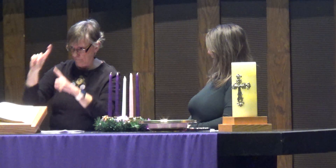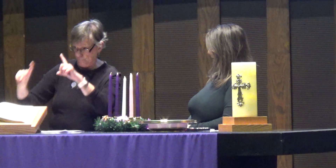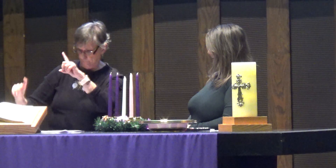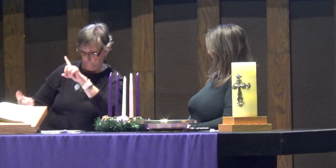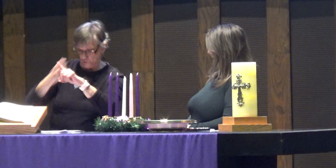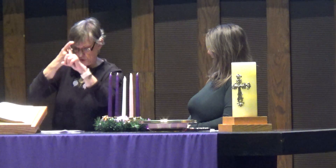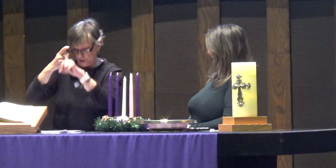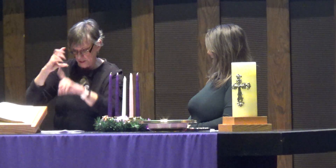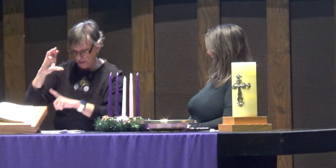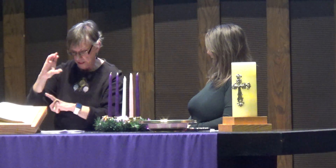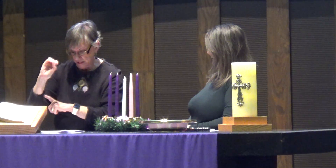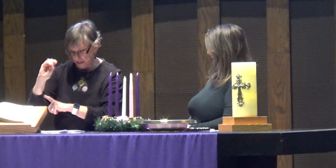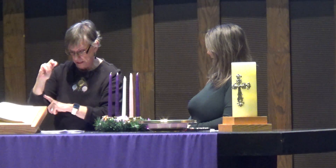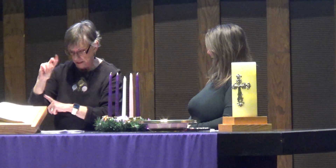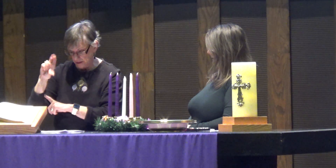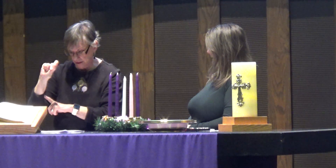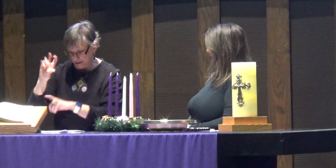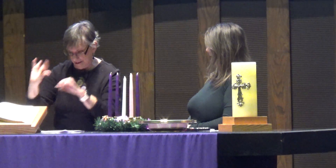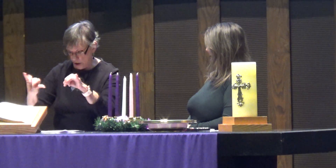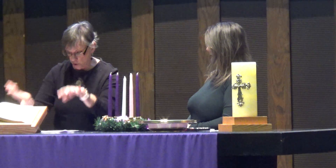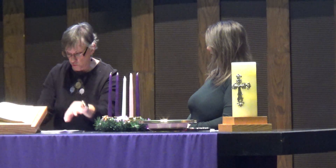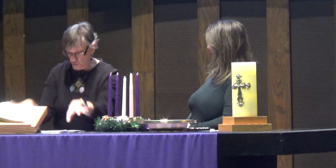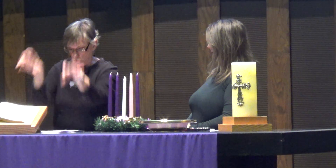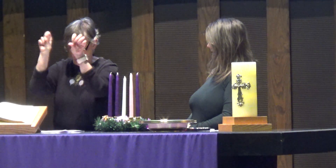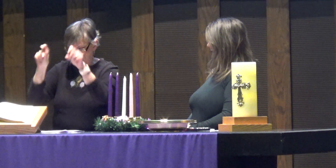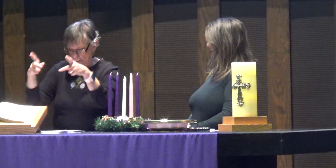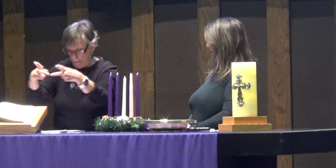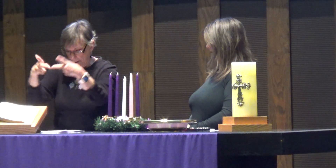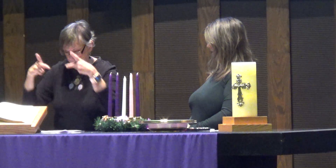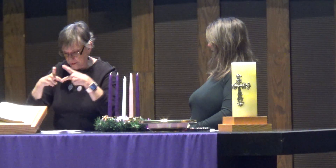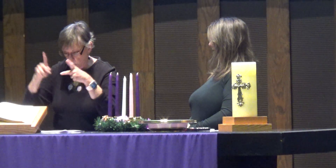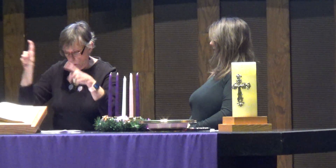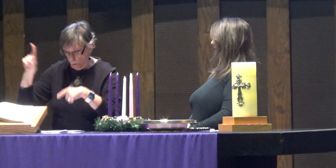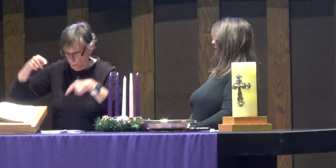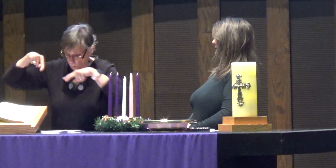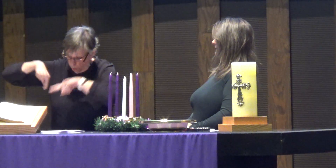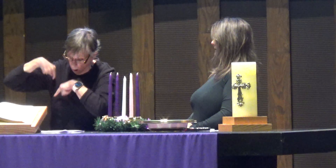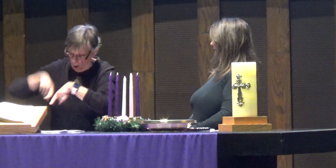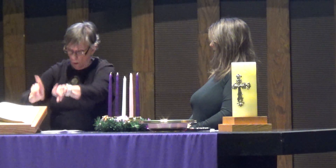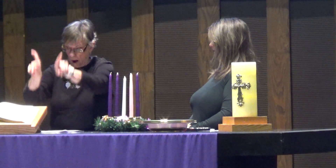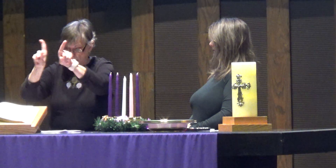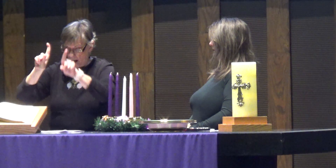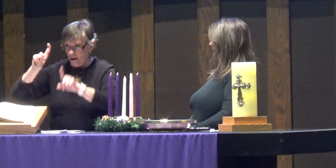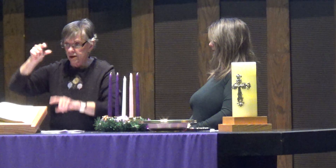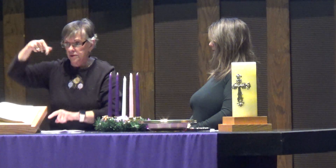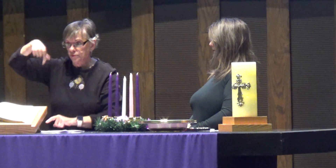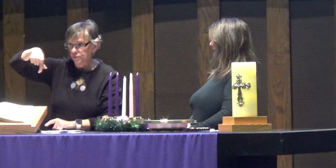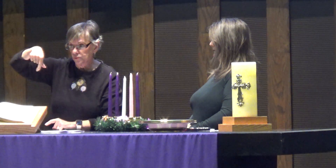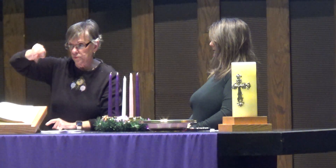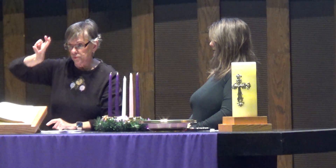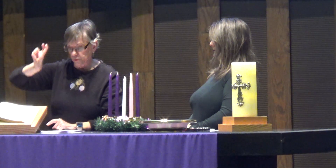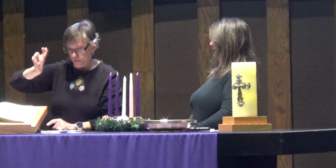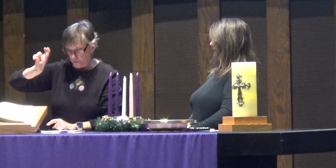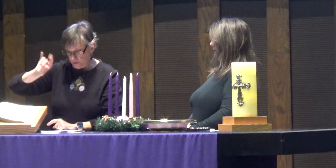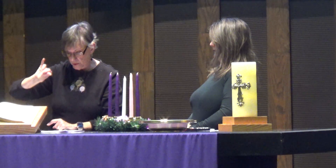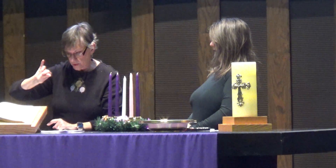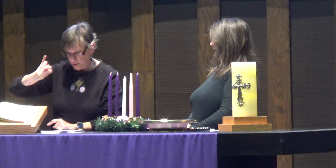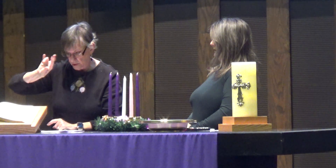This is the first census that took place while Quirinius